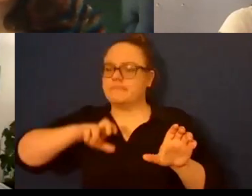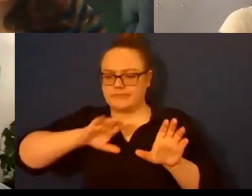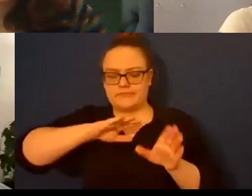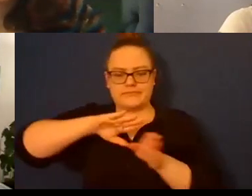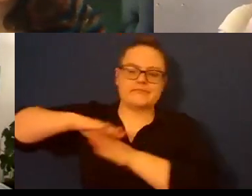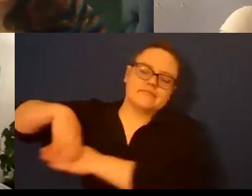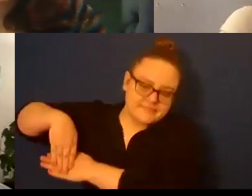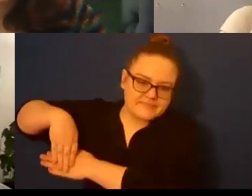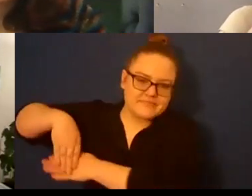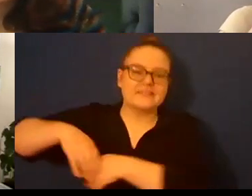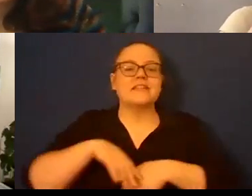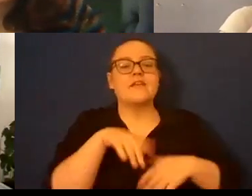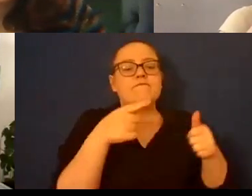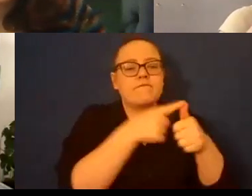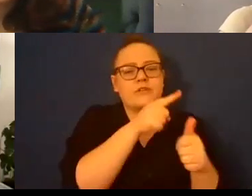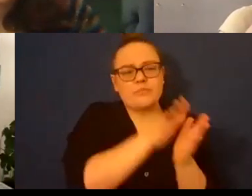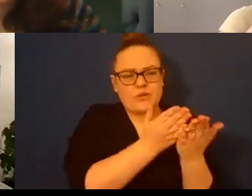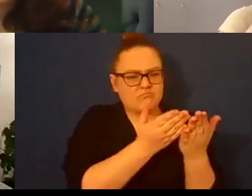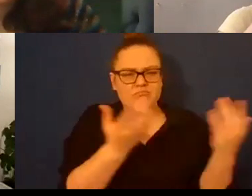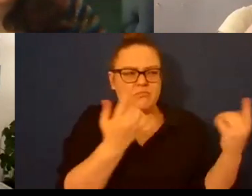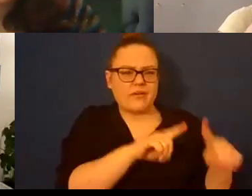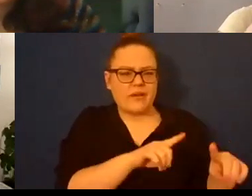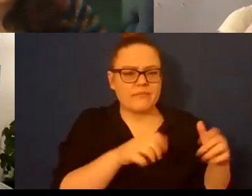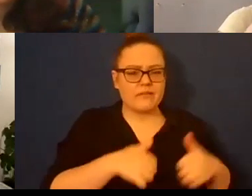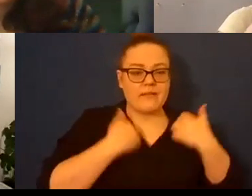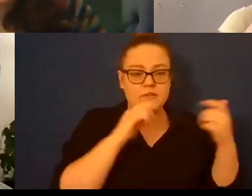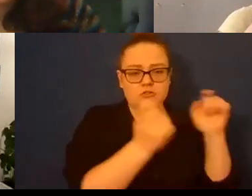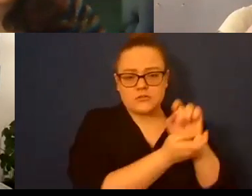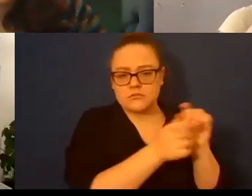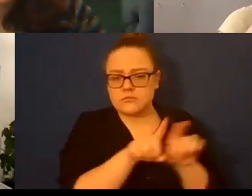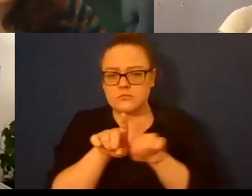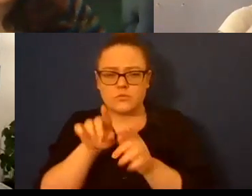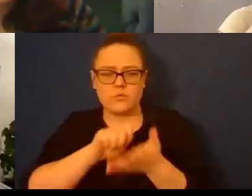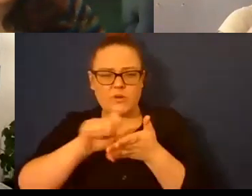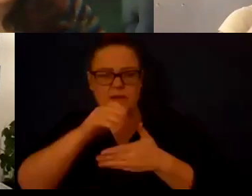that did to your world um anyone want to jump in